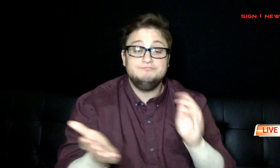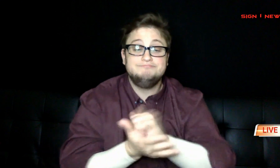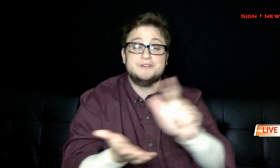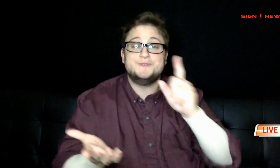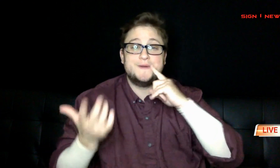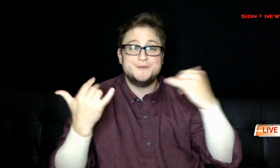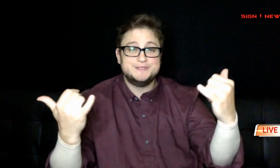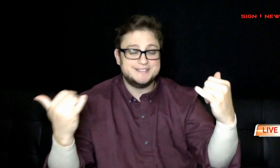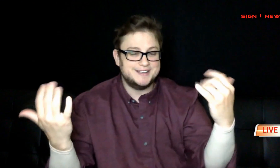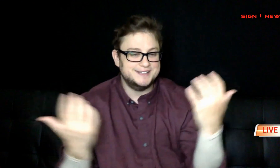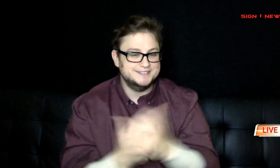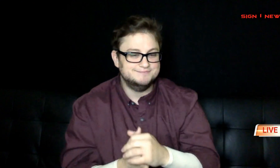So that's it for today.